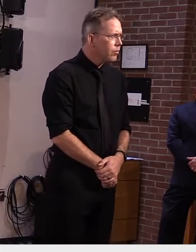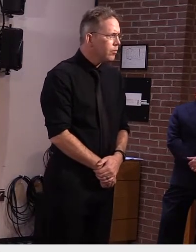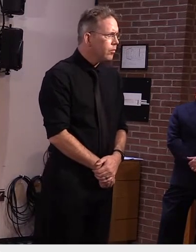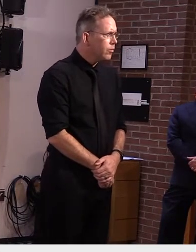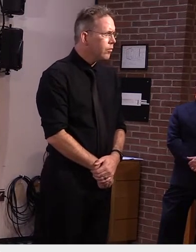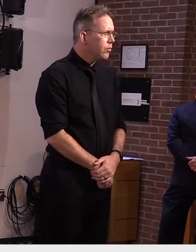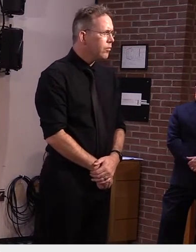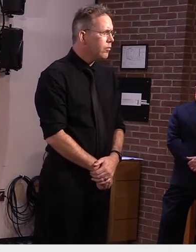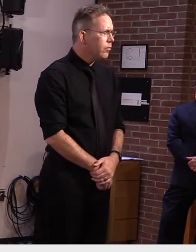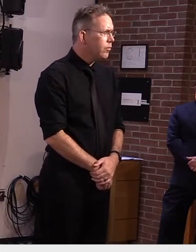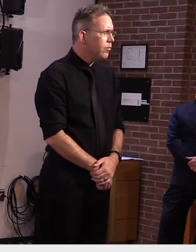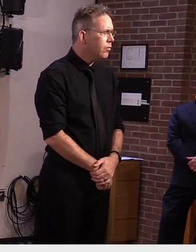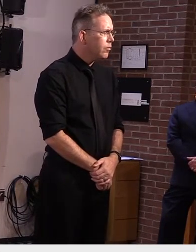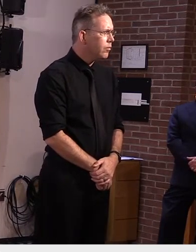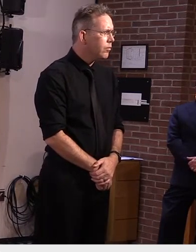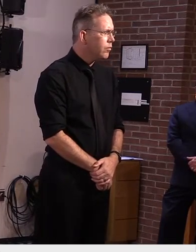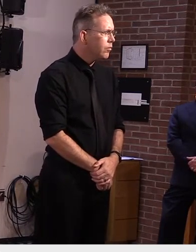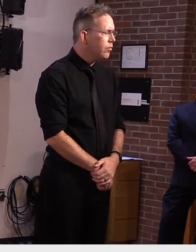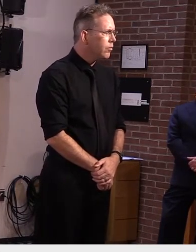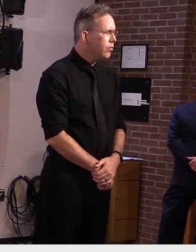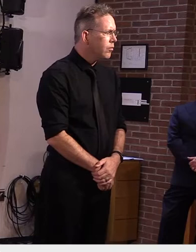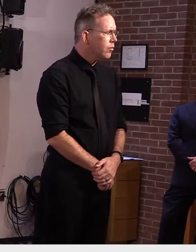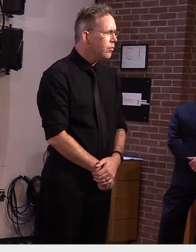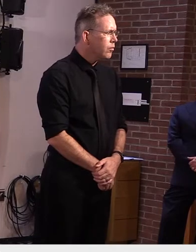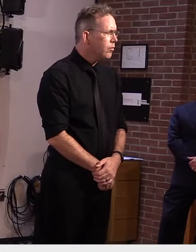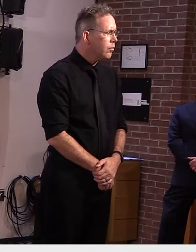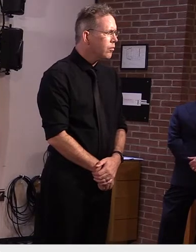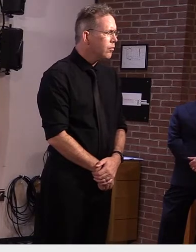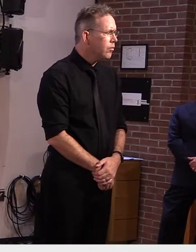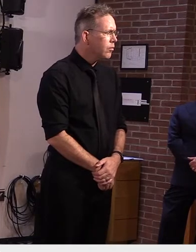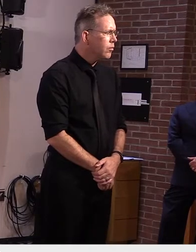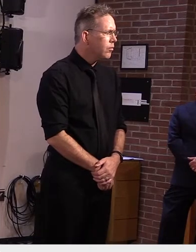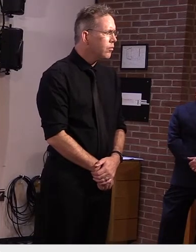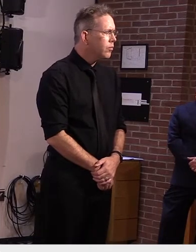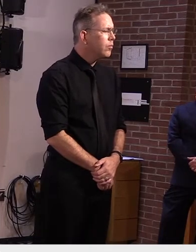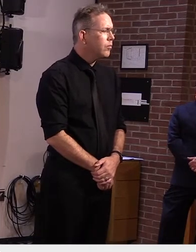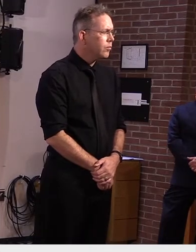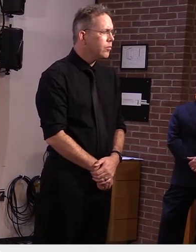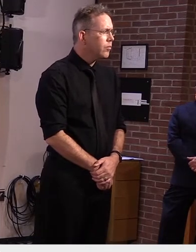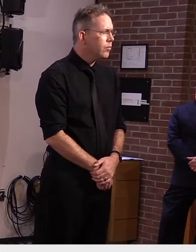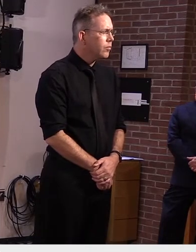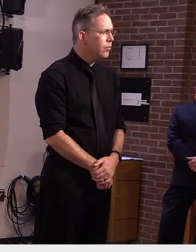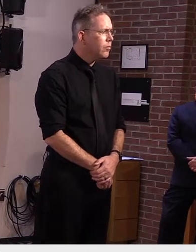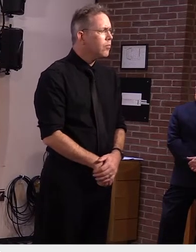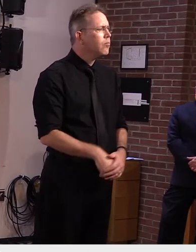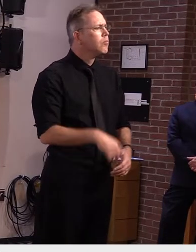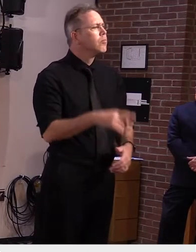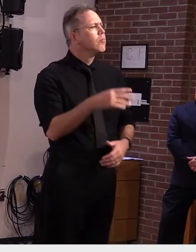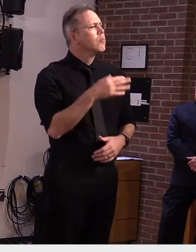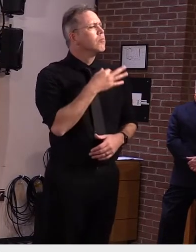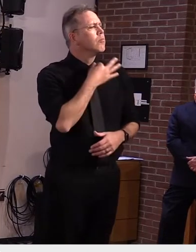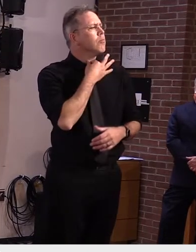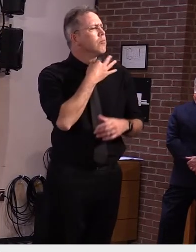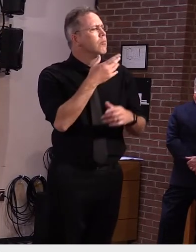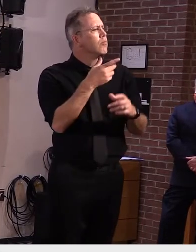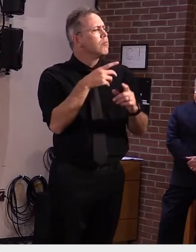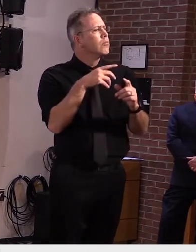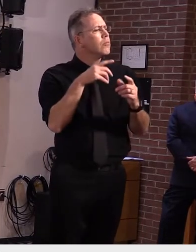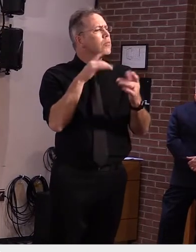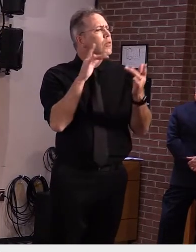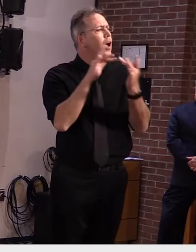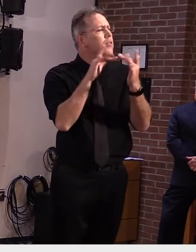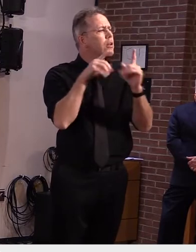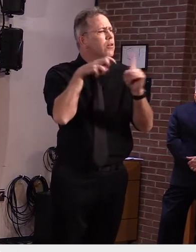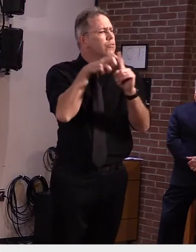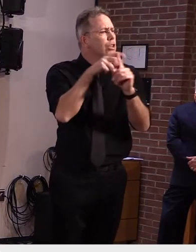many tracers do you currently have and sort of are you planning to ramp that up as you expect more cases to uh to ramp up as